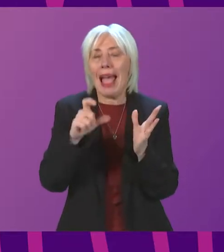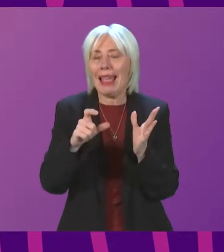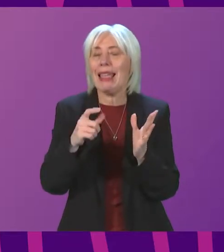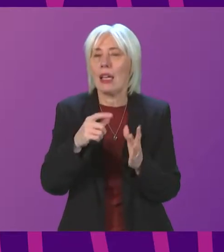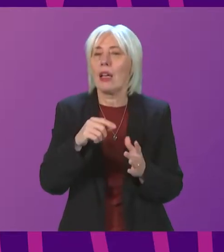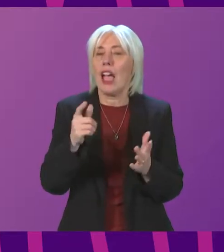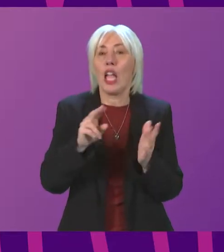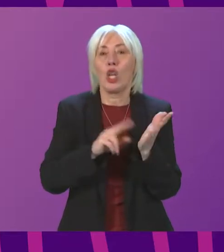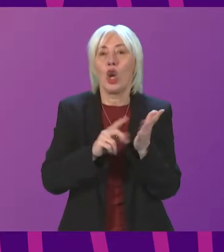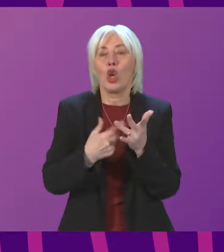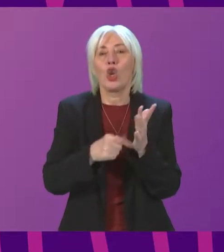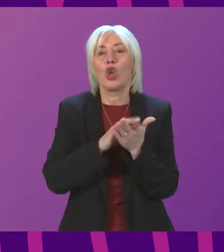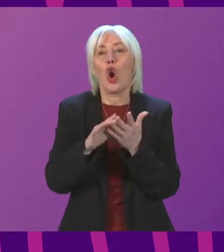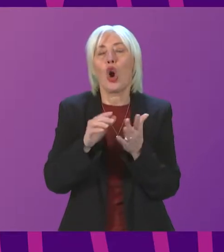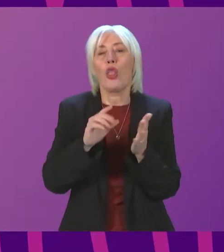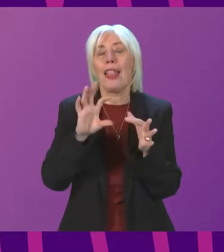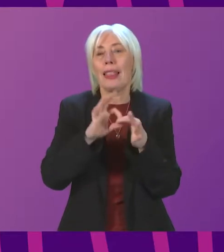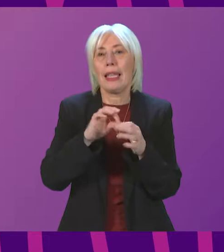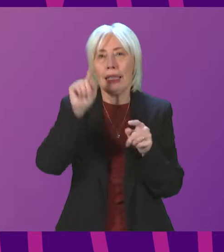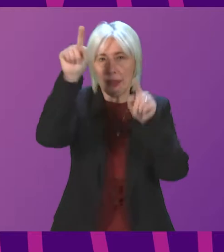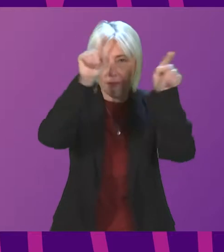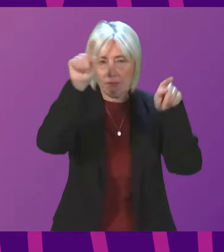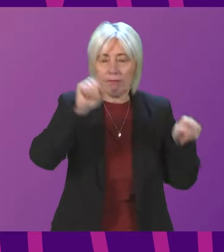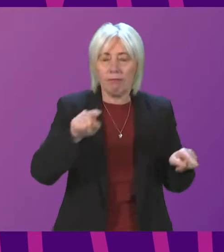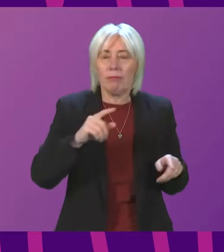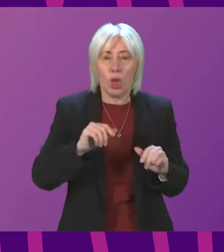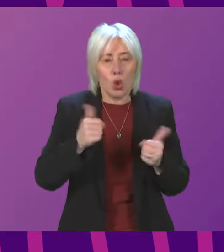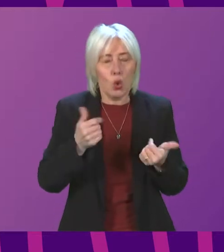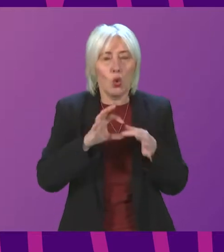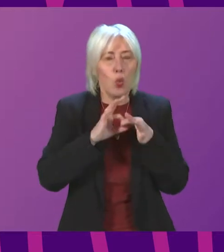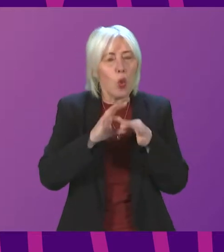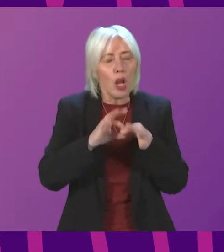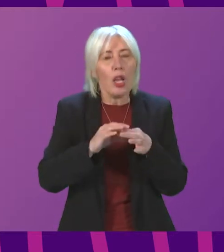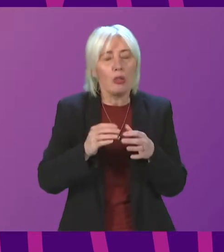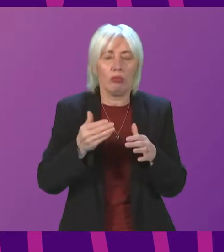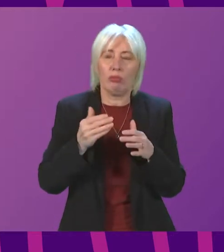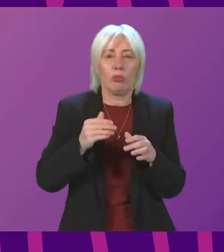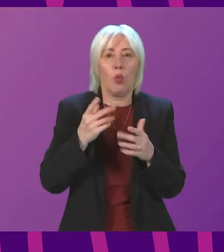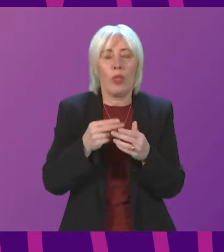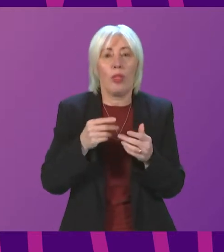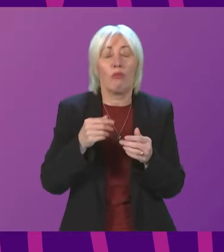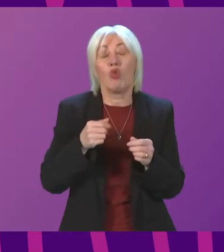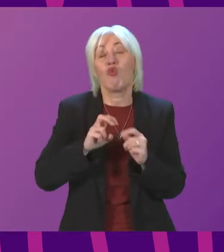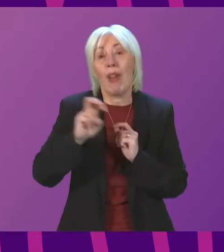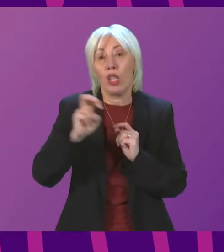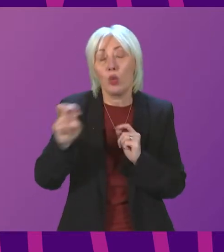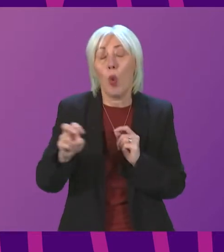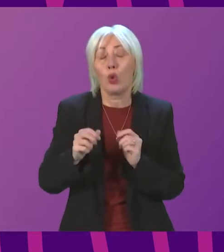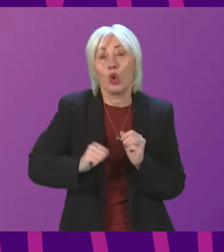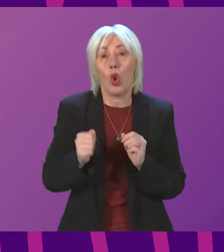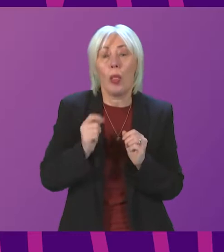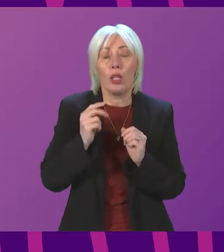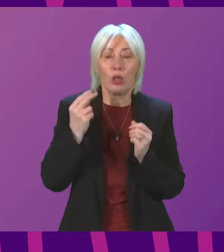and Northlink operating to the Northern Isles have an effective working relationship with the Transport Scotland Ferries unit and Transport Scotland's resilience team.